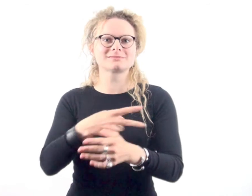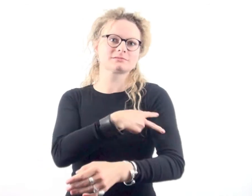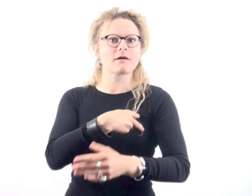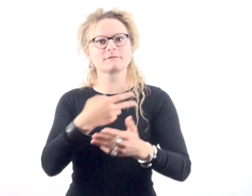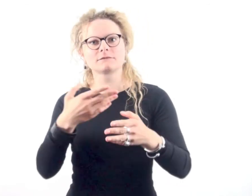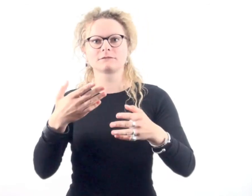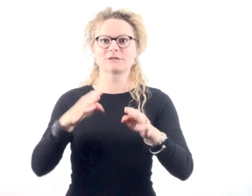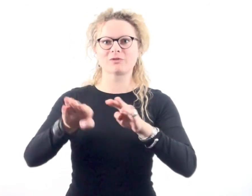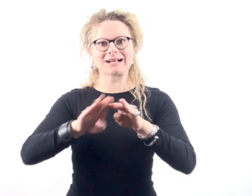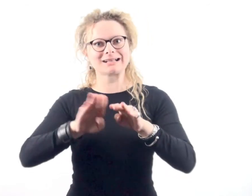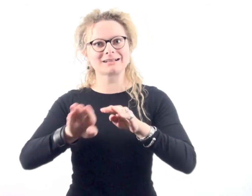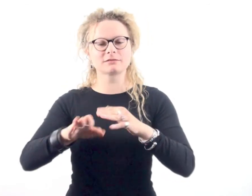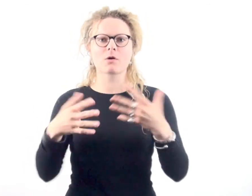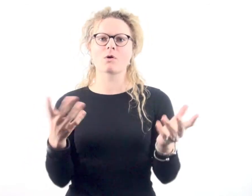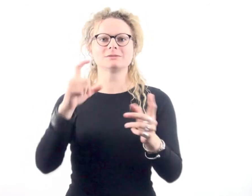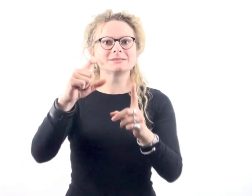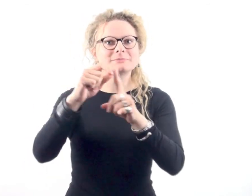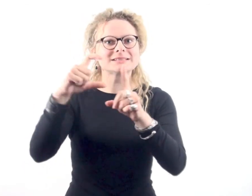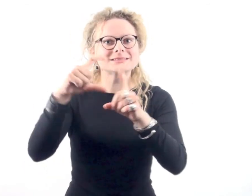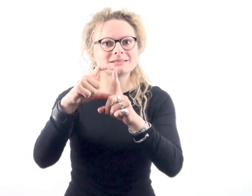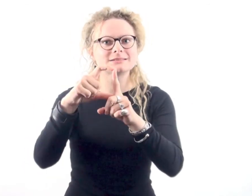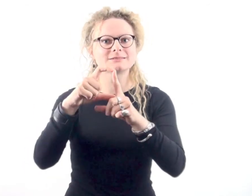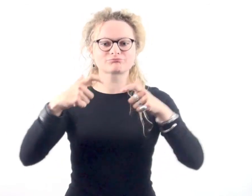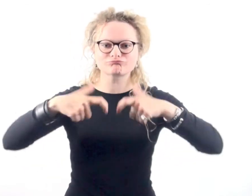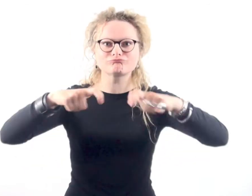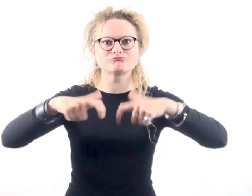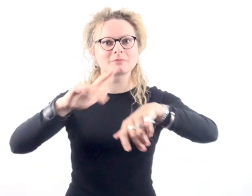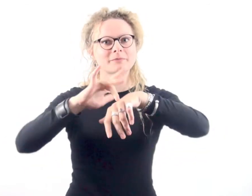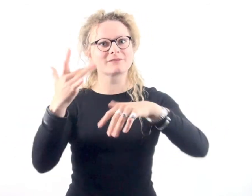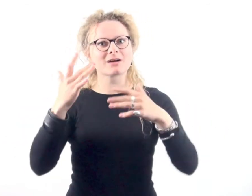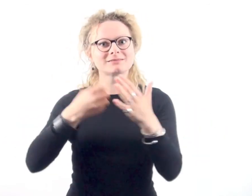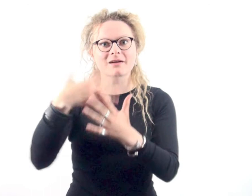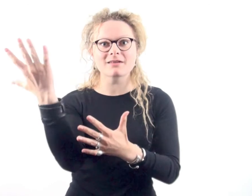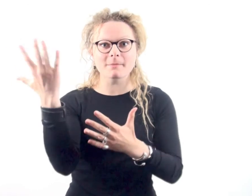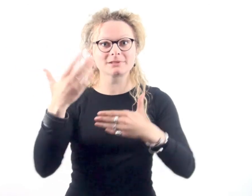There's no proposed budget for staff training, or for CPD, continuing professional development.